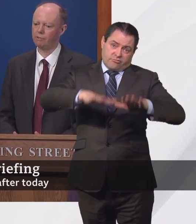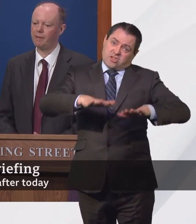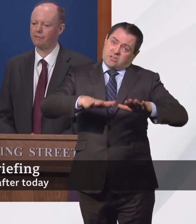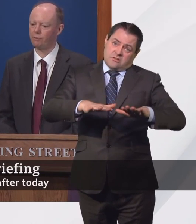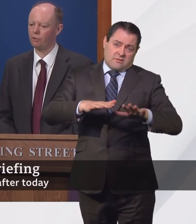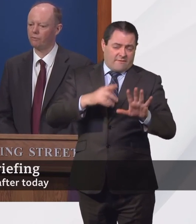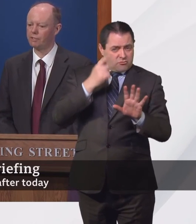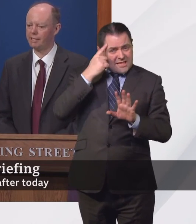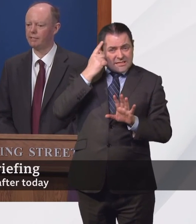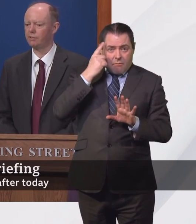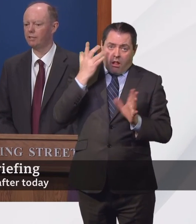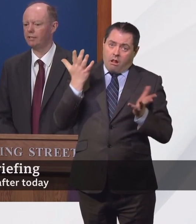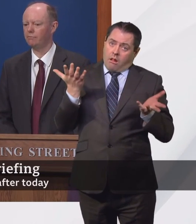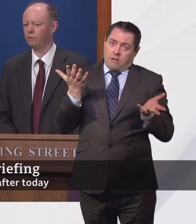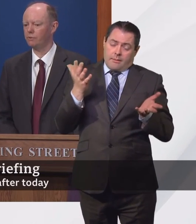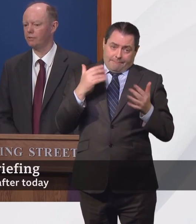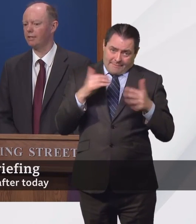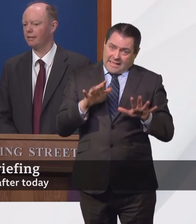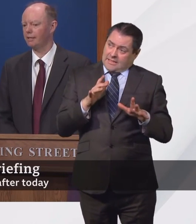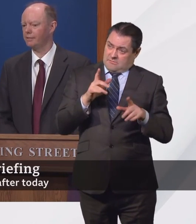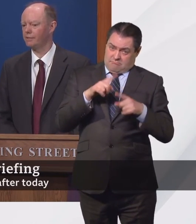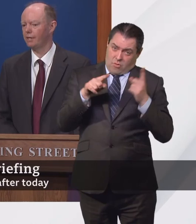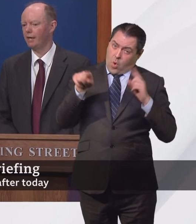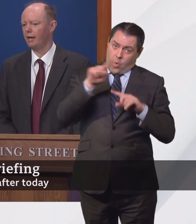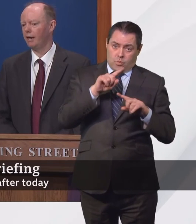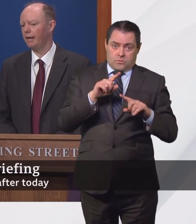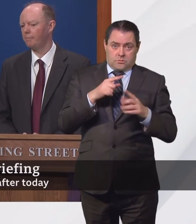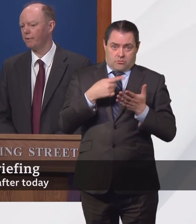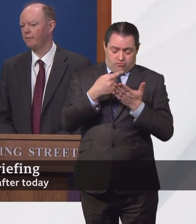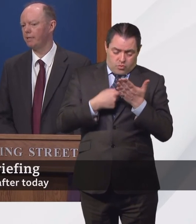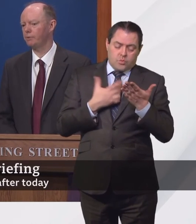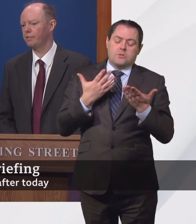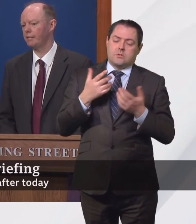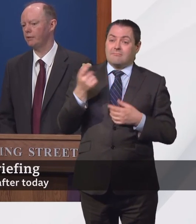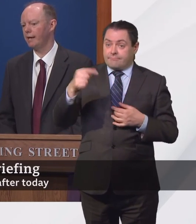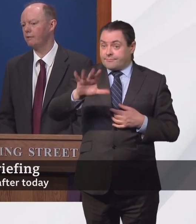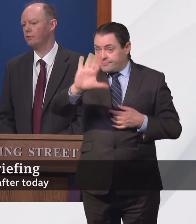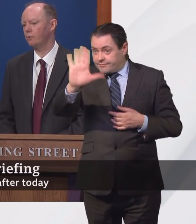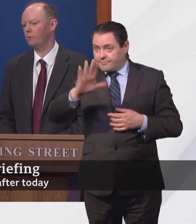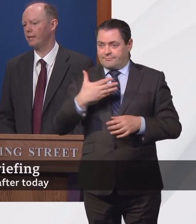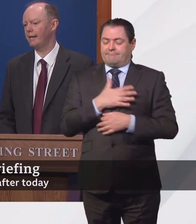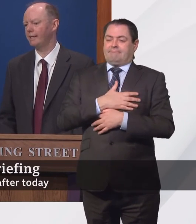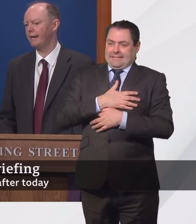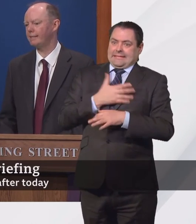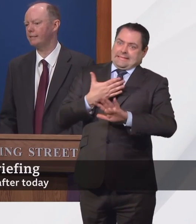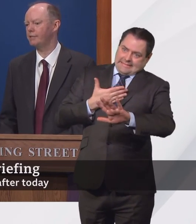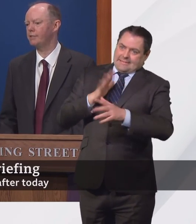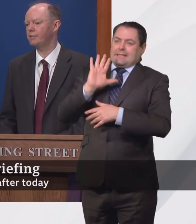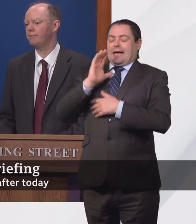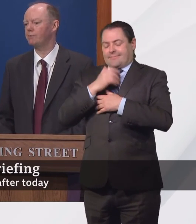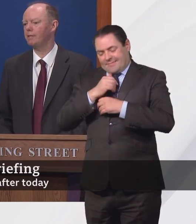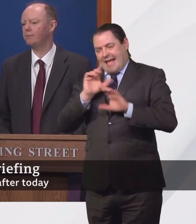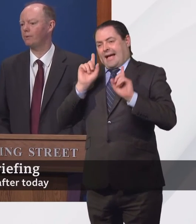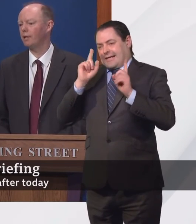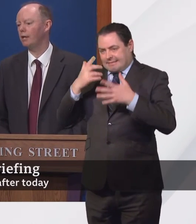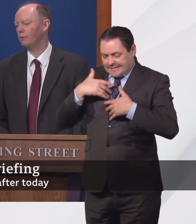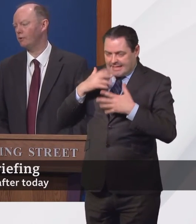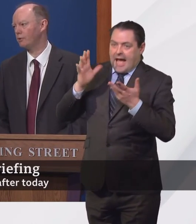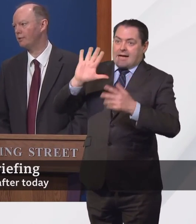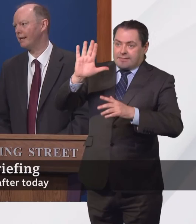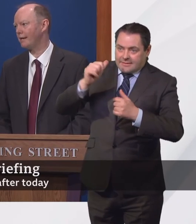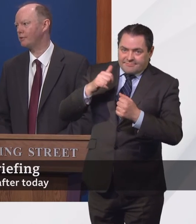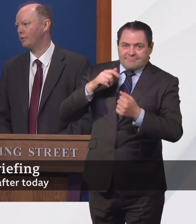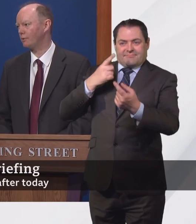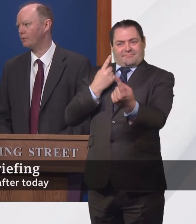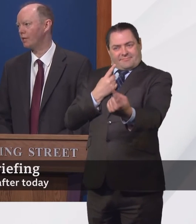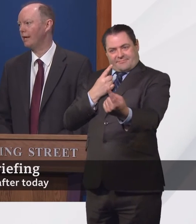respectful of sticking to the rules and guidelines. Provided people stick to outdoors and at a distance if it's people who